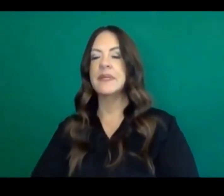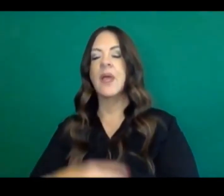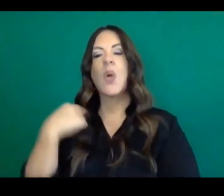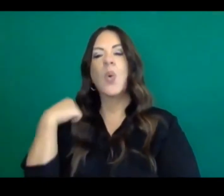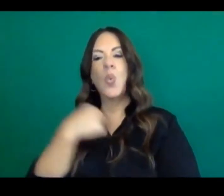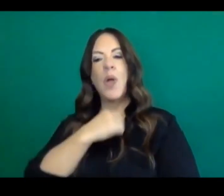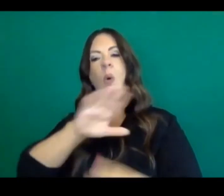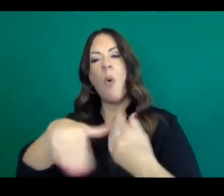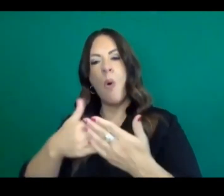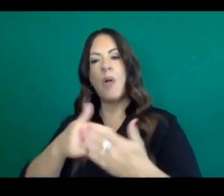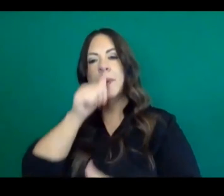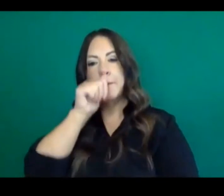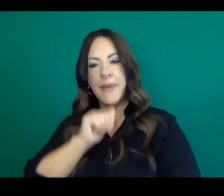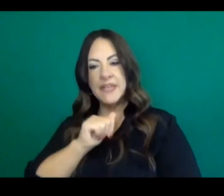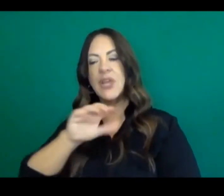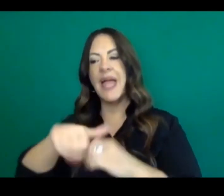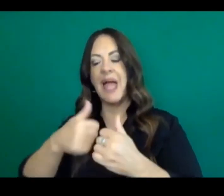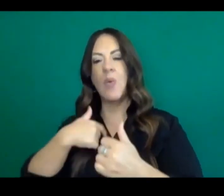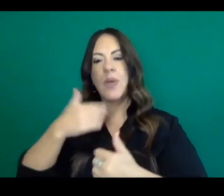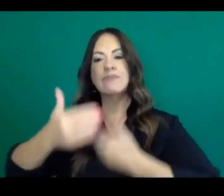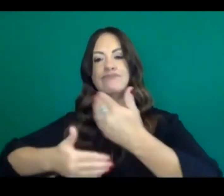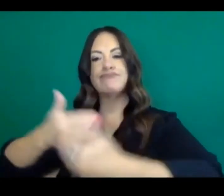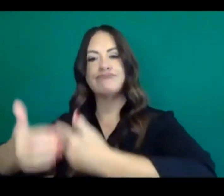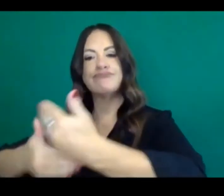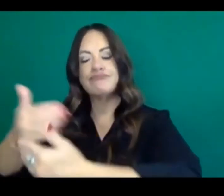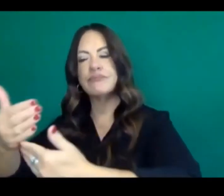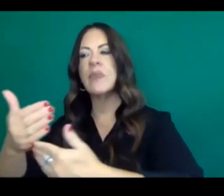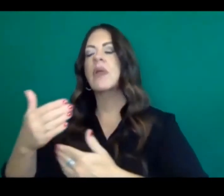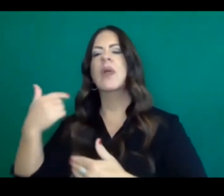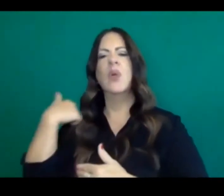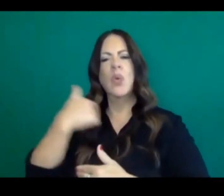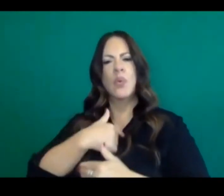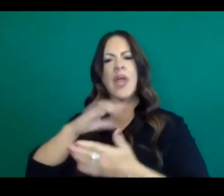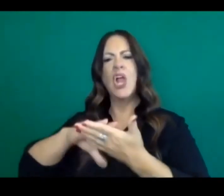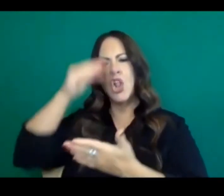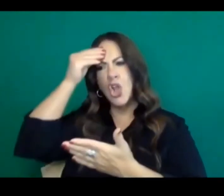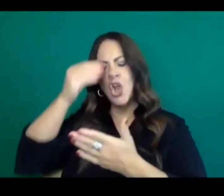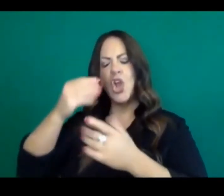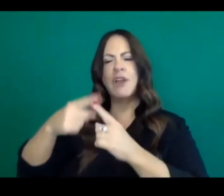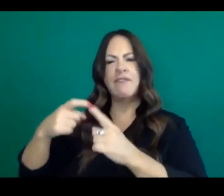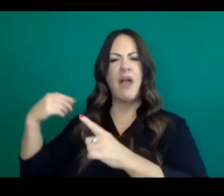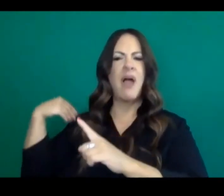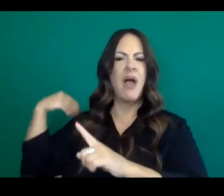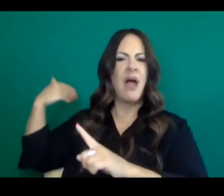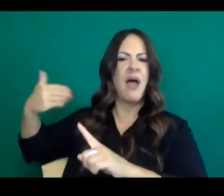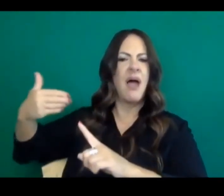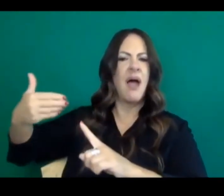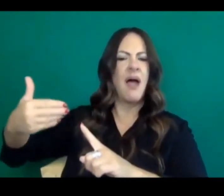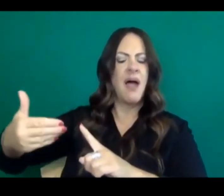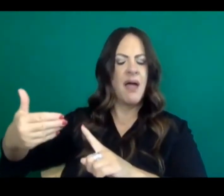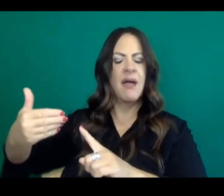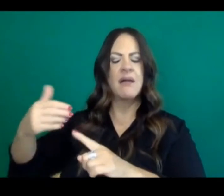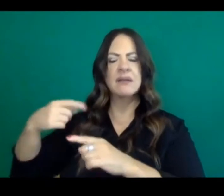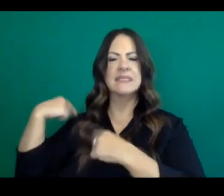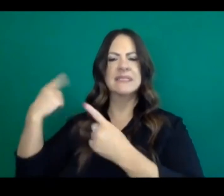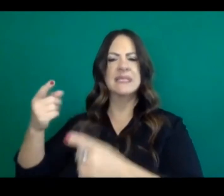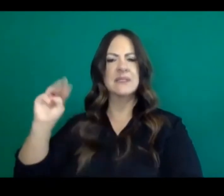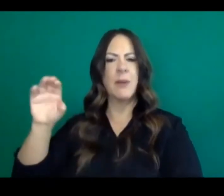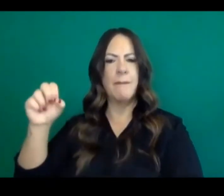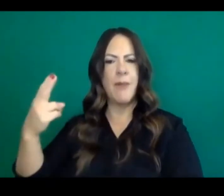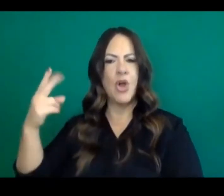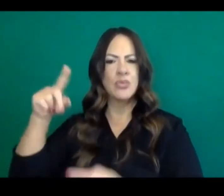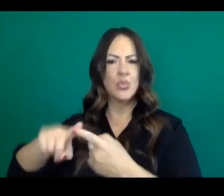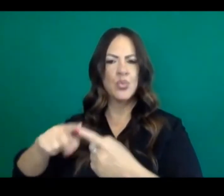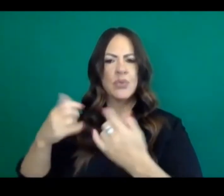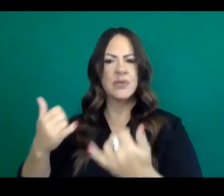move forward here. And we learned a lot in the months of April, May, June, and July. We learned that